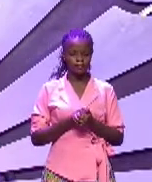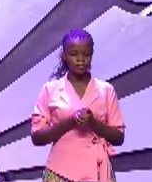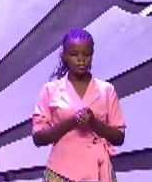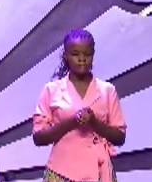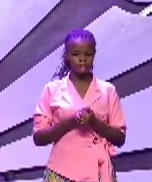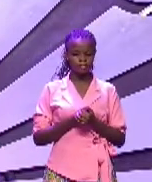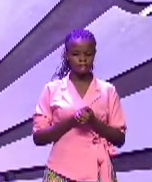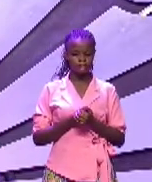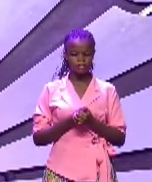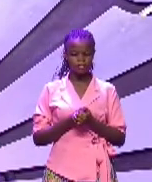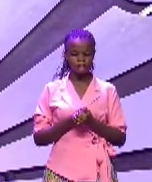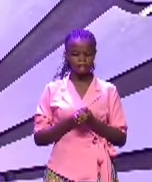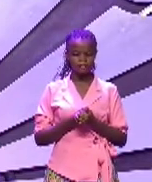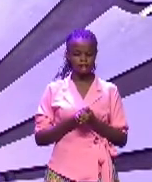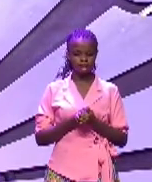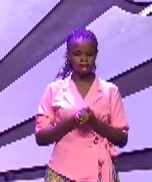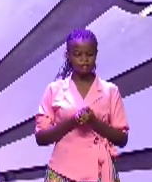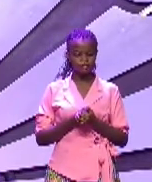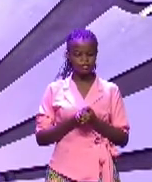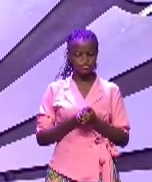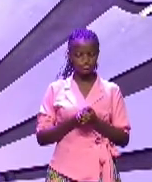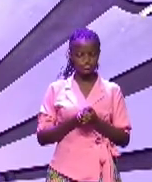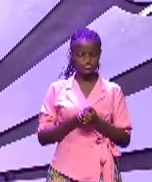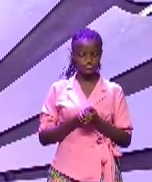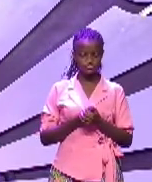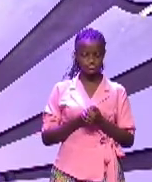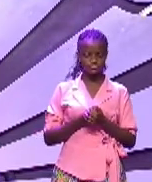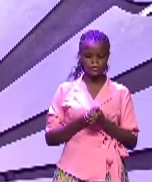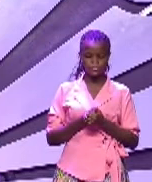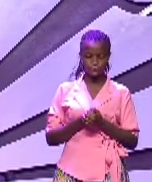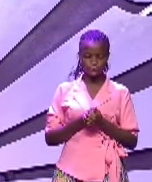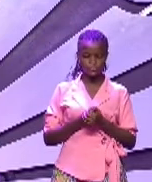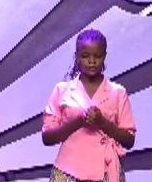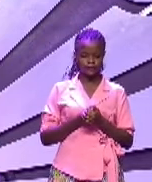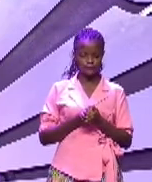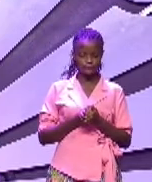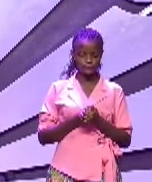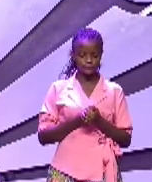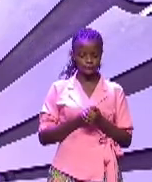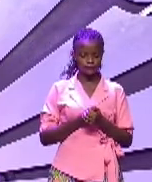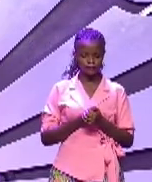israeli chemuliva mulema okuyi ingiza echibina chino monsi jemba wade.